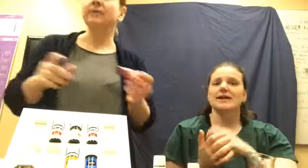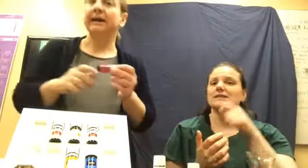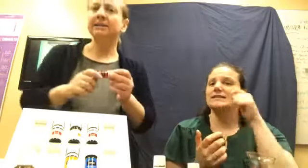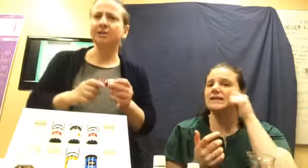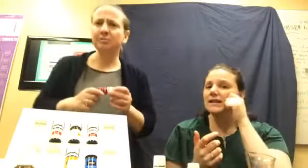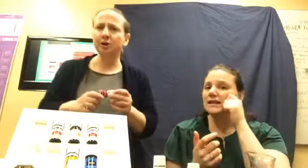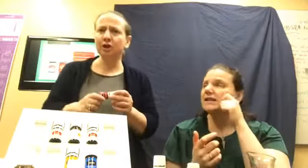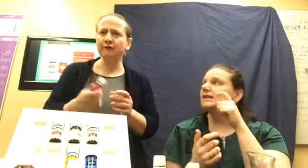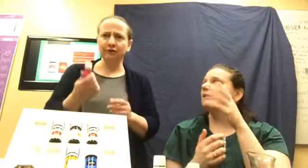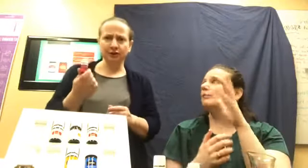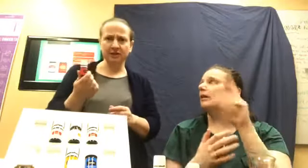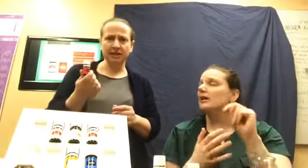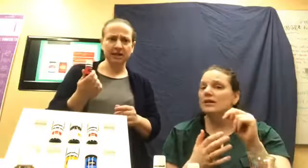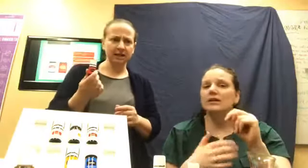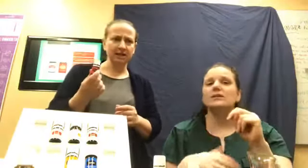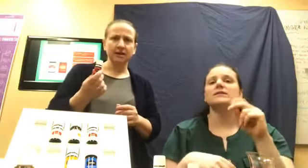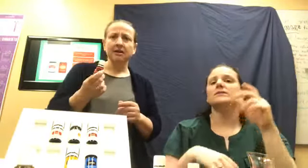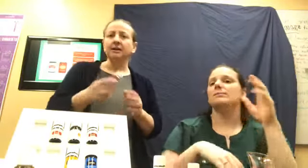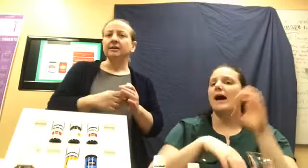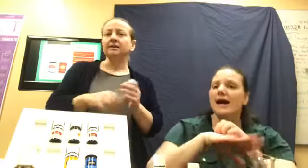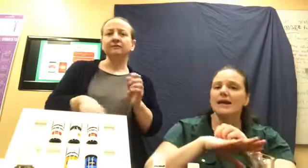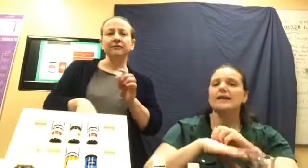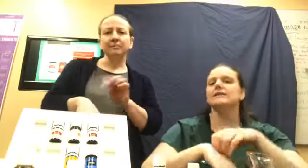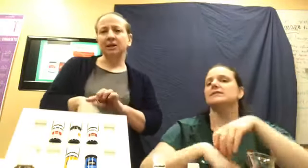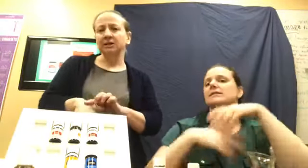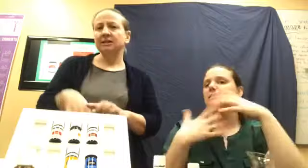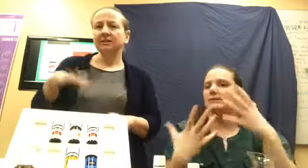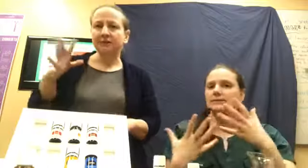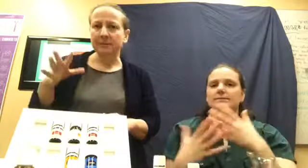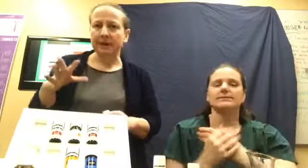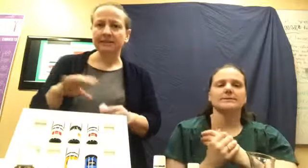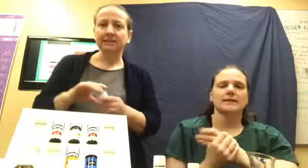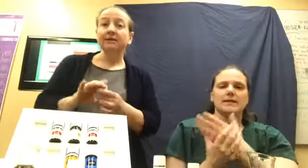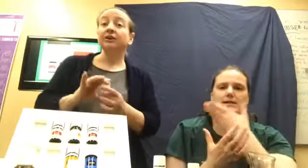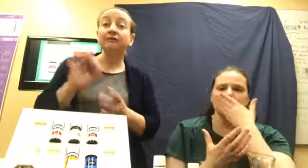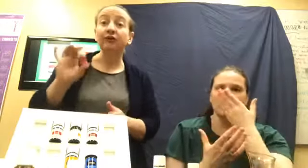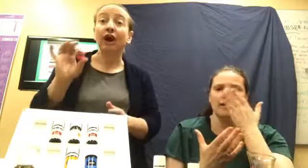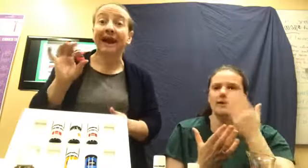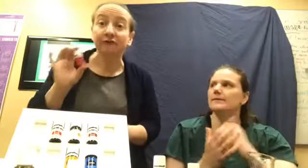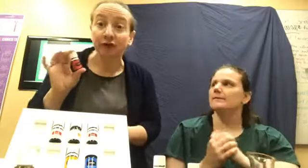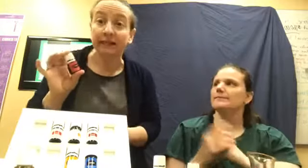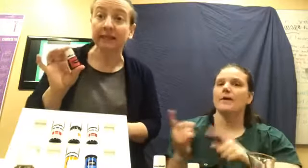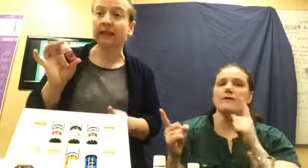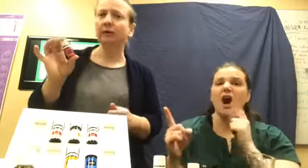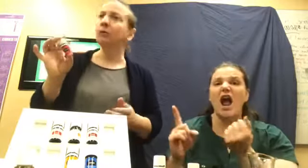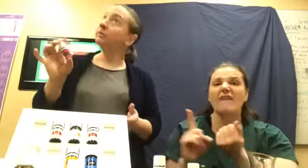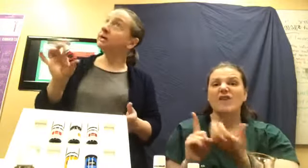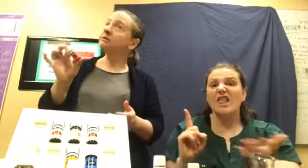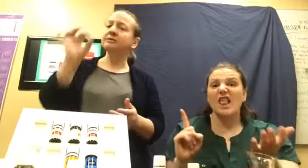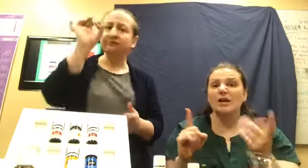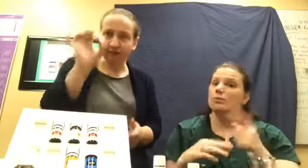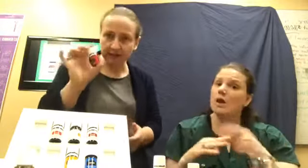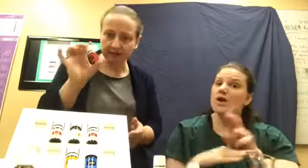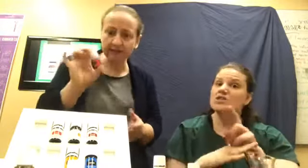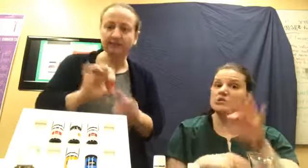Oh yeah. It's super good for your skin. Burns. Bites. Good for burns. Good for bites. Good for everything. What do I use? Frankincense.